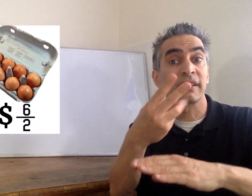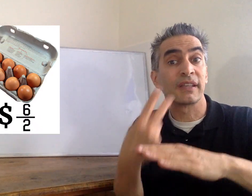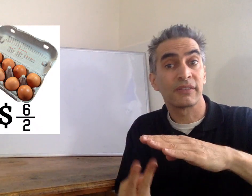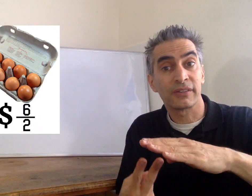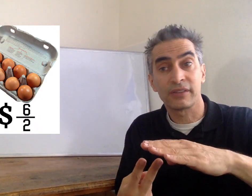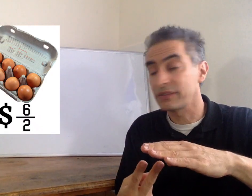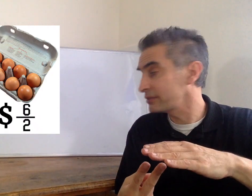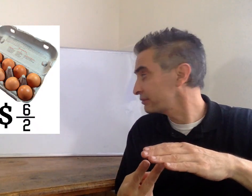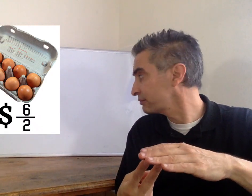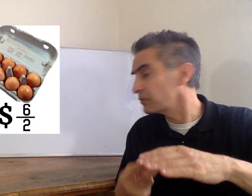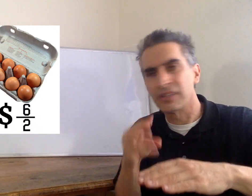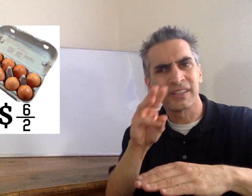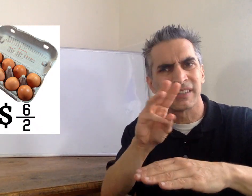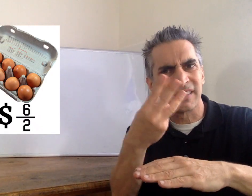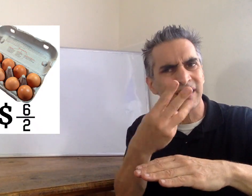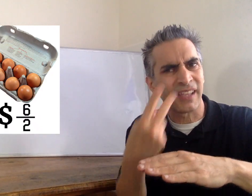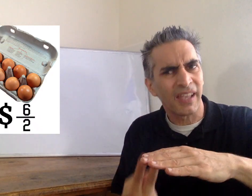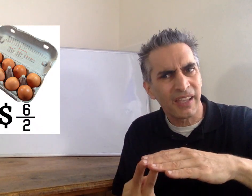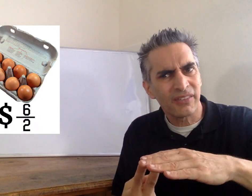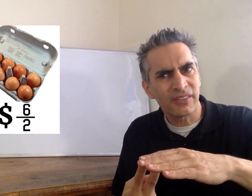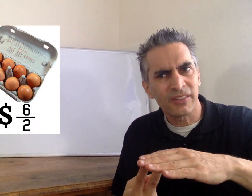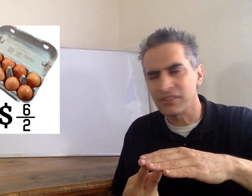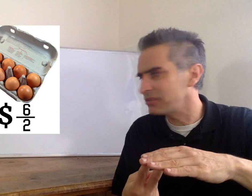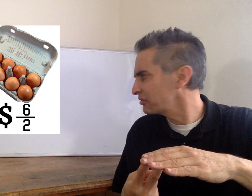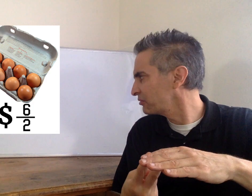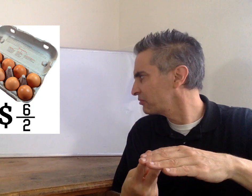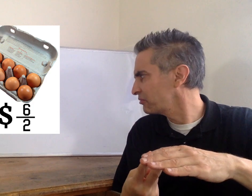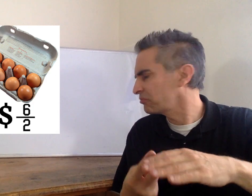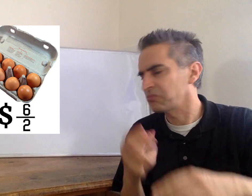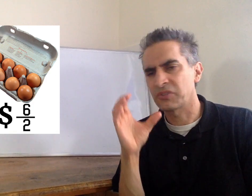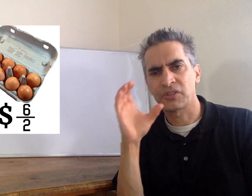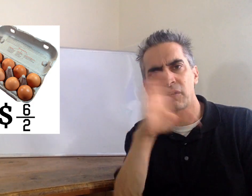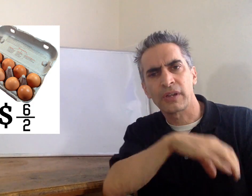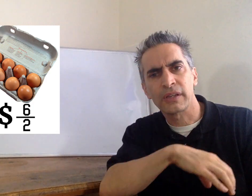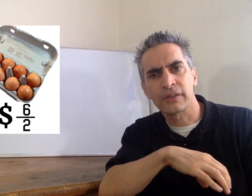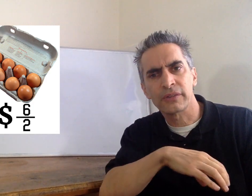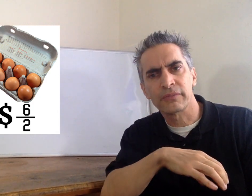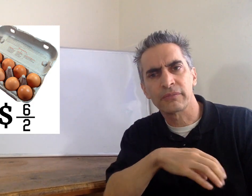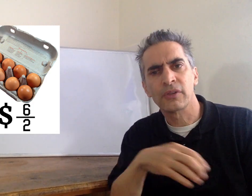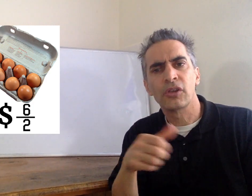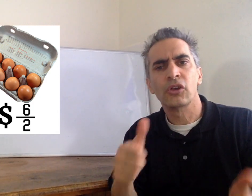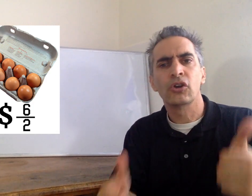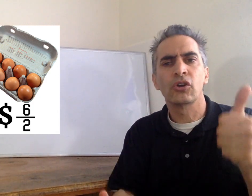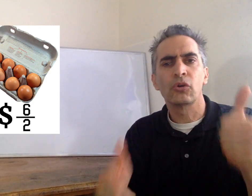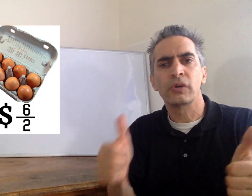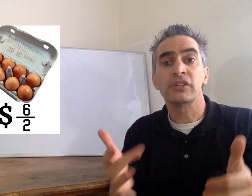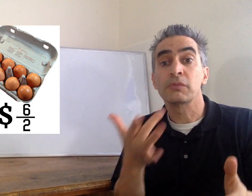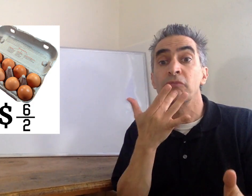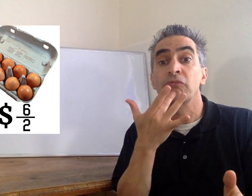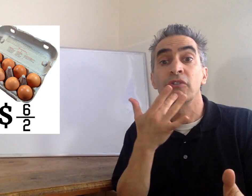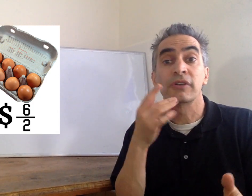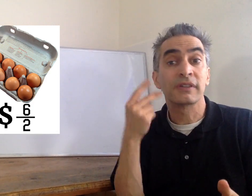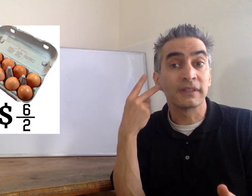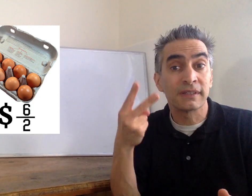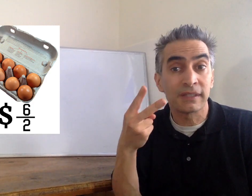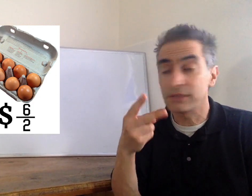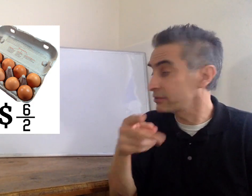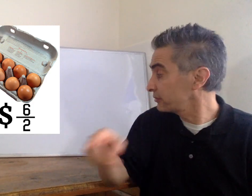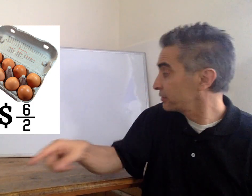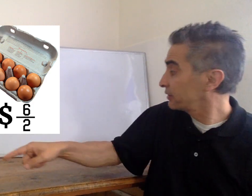Six halves dollars. Six halves dollars? That's strange. Which do you prefer to see?